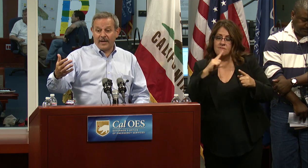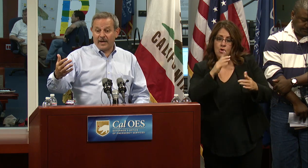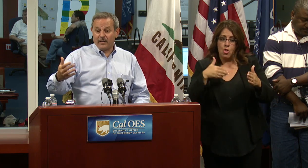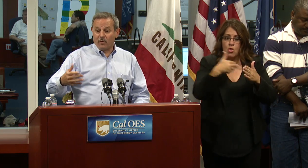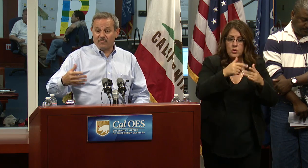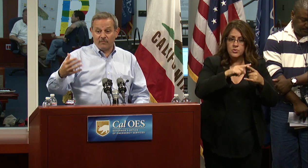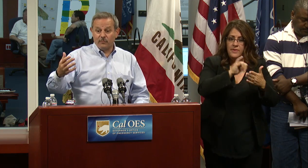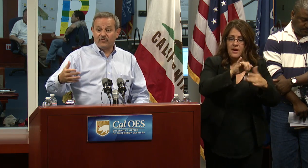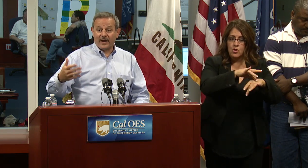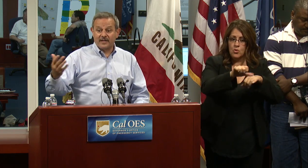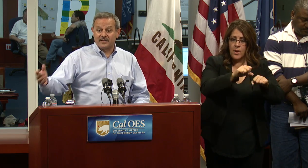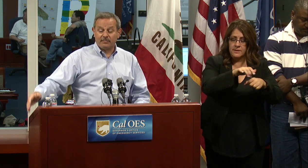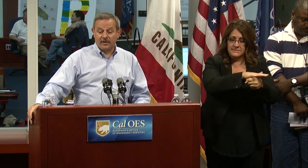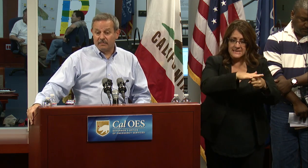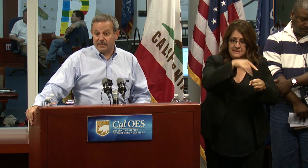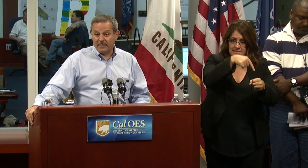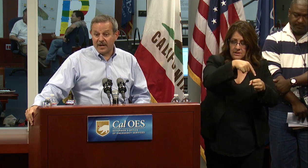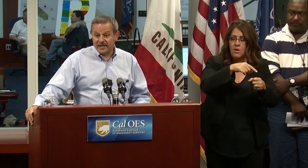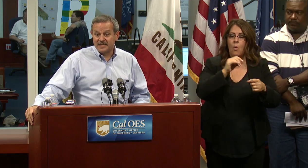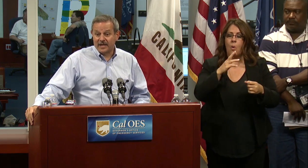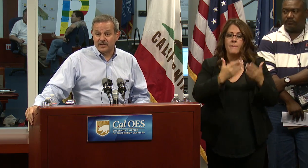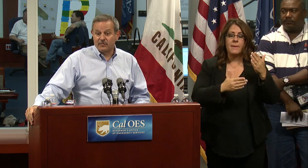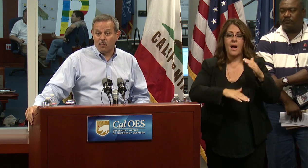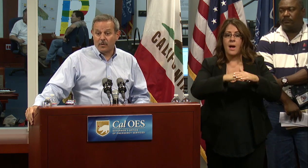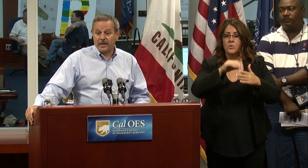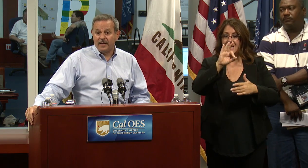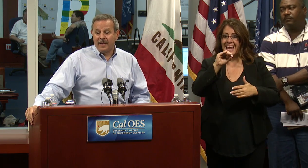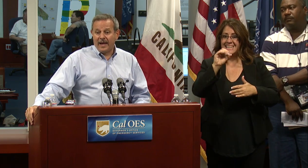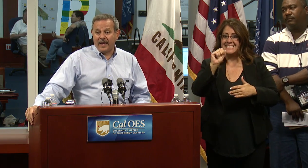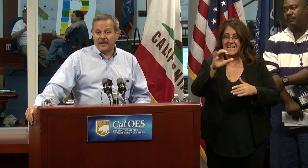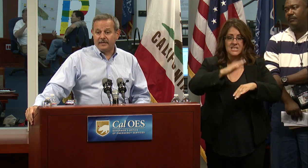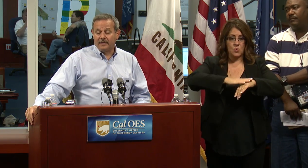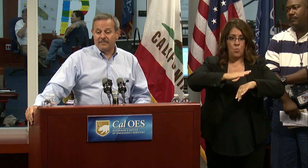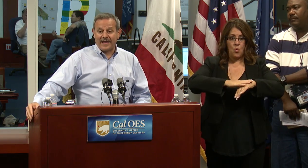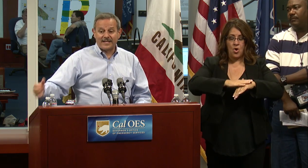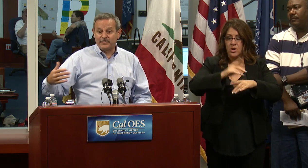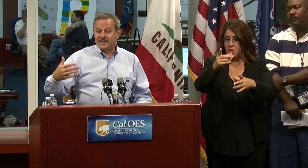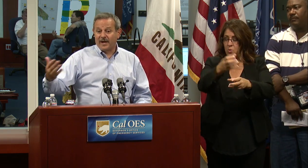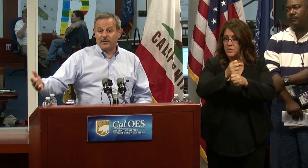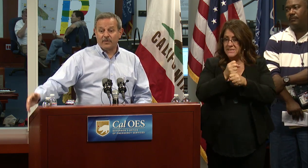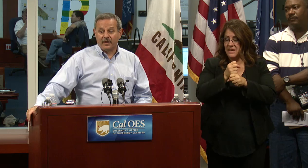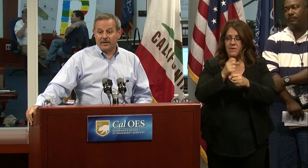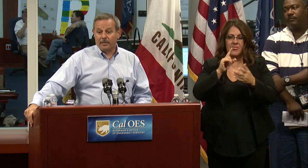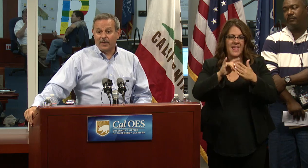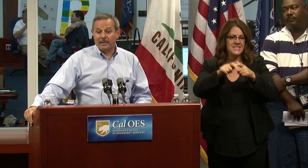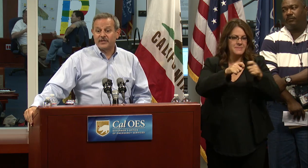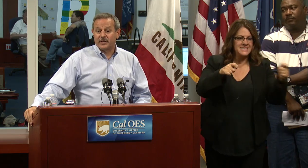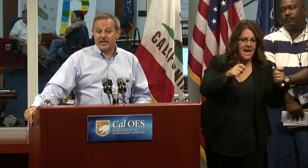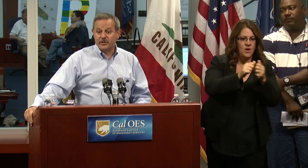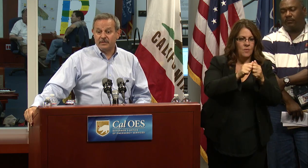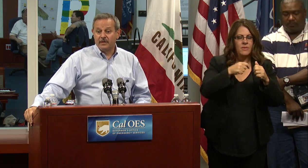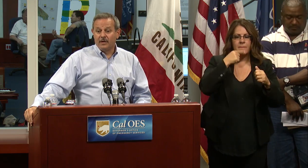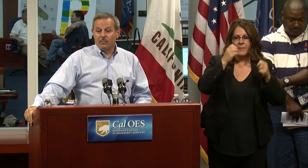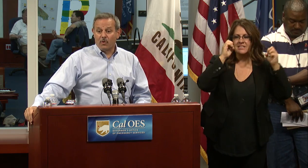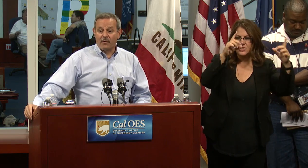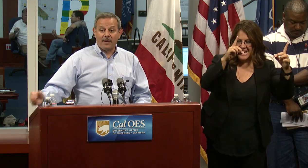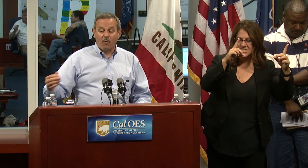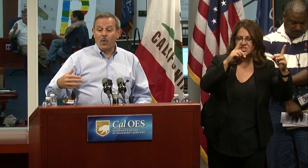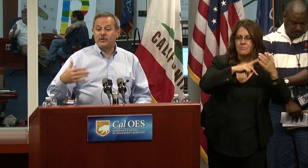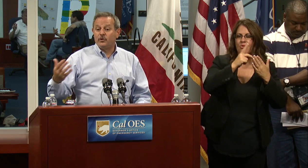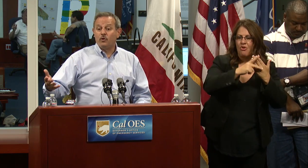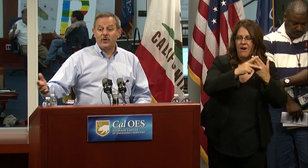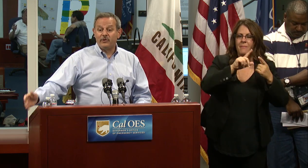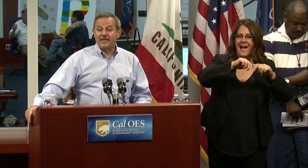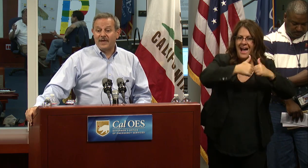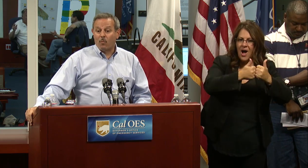anywhere from a few seconds up to maybe 90 seconds of warning. And that has to be tied with a public education program